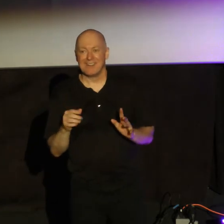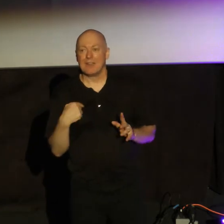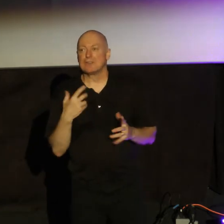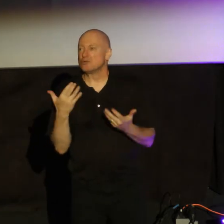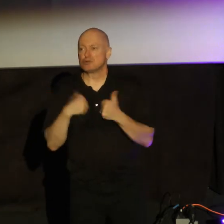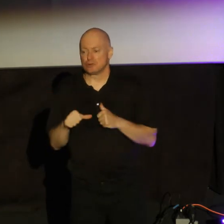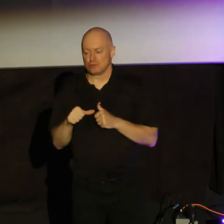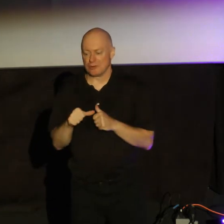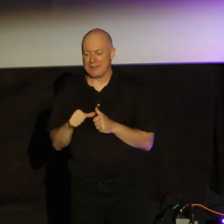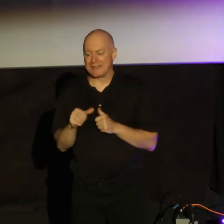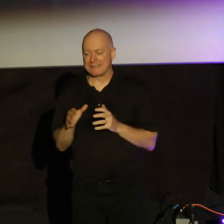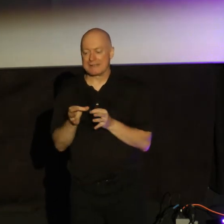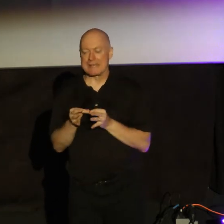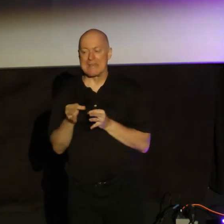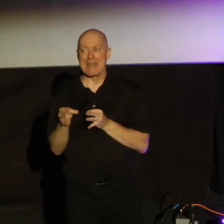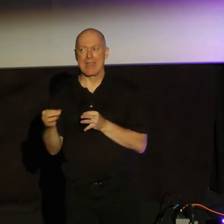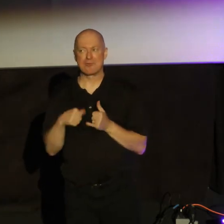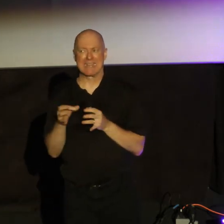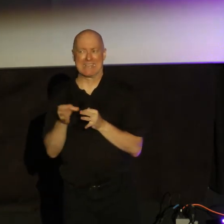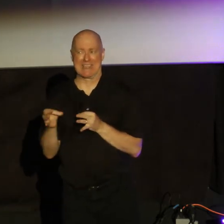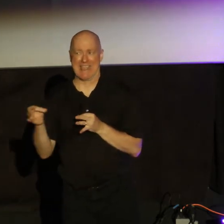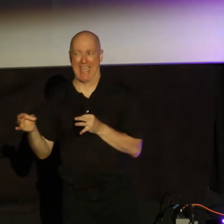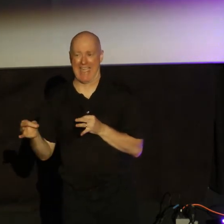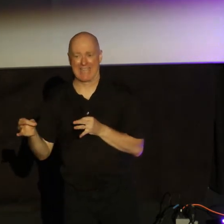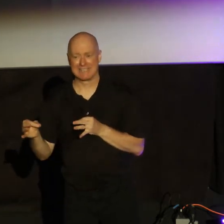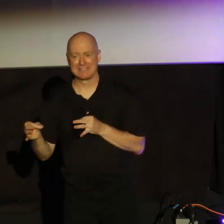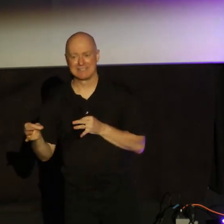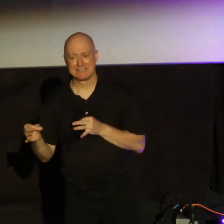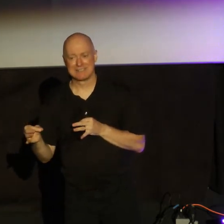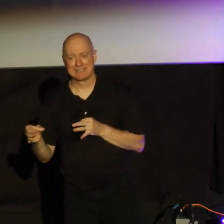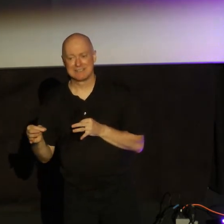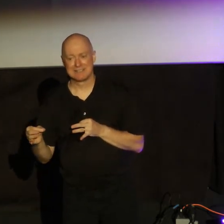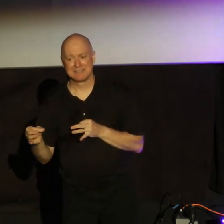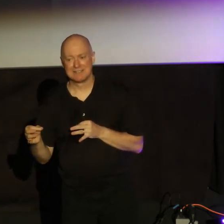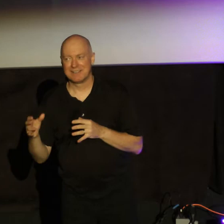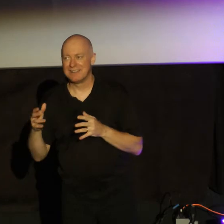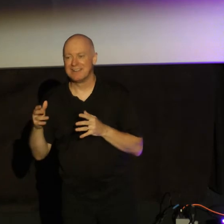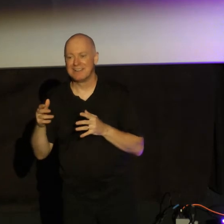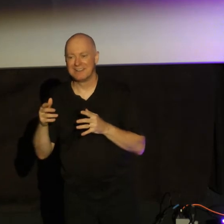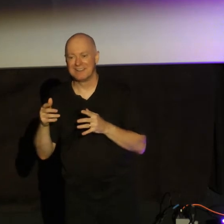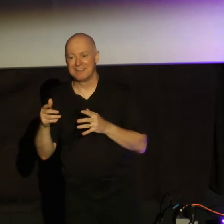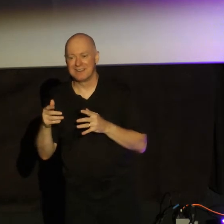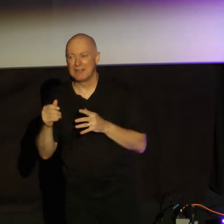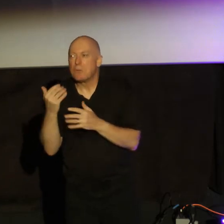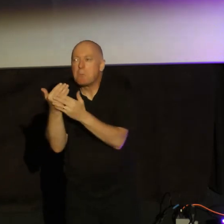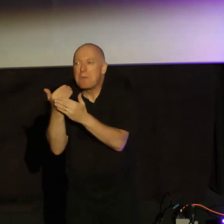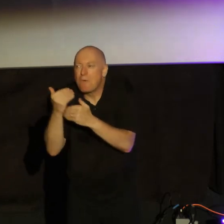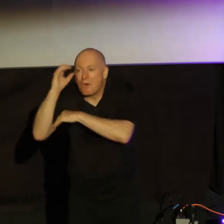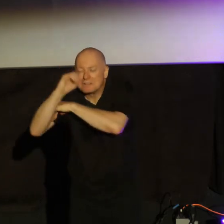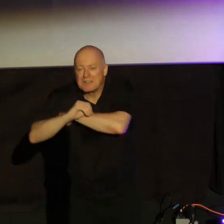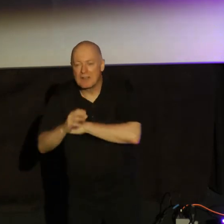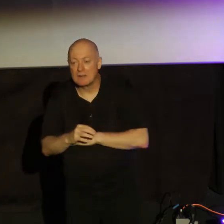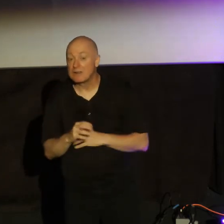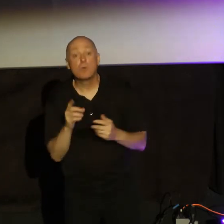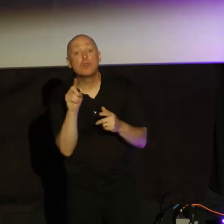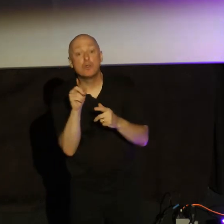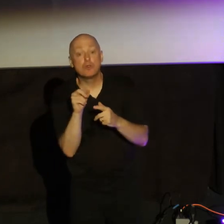can to just delay this day. When is it no longer day? Okay, we'll go like right before sundown. He's up early in the morning. Why?